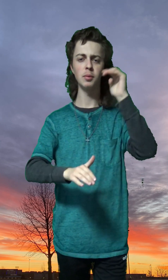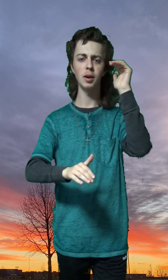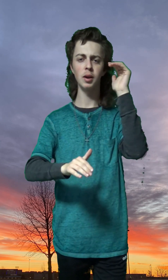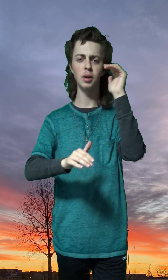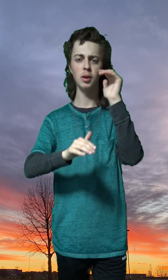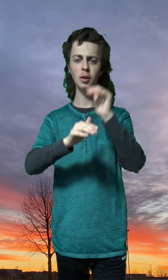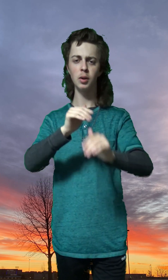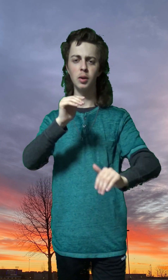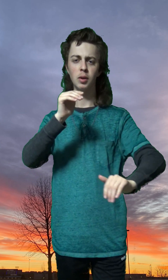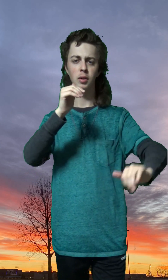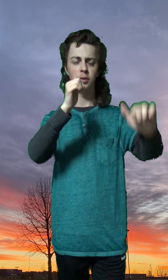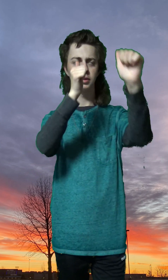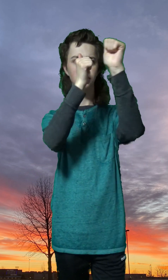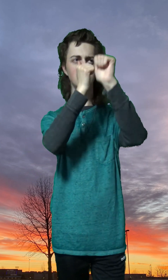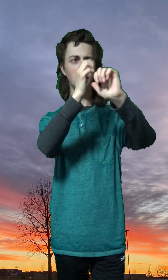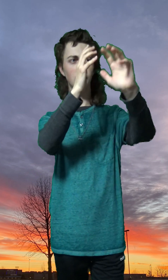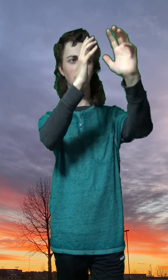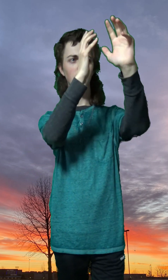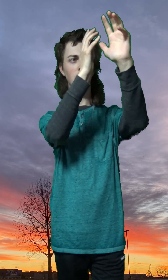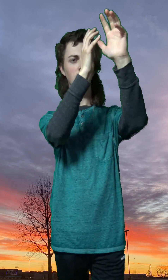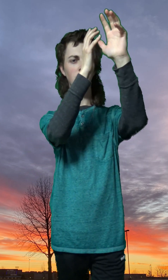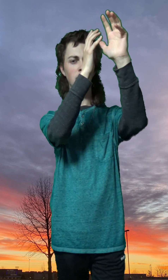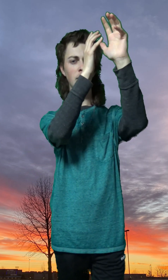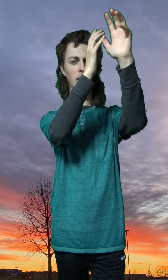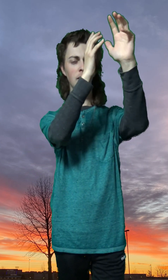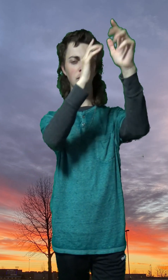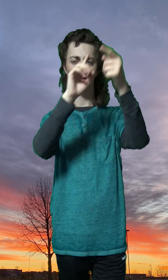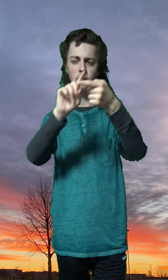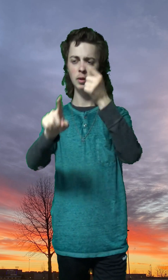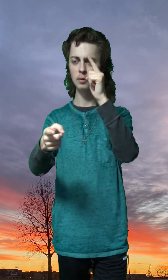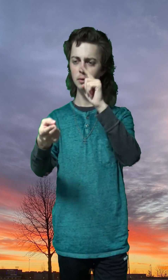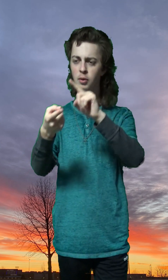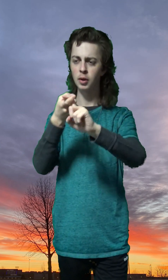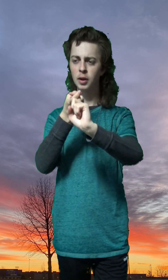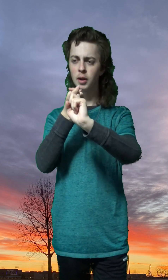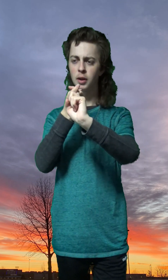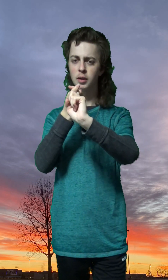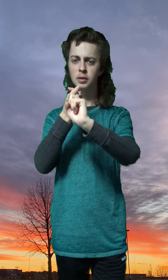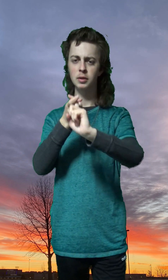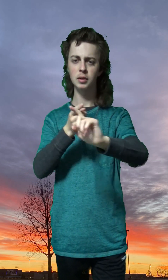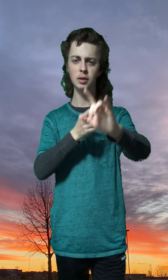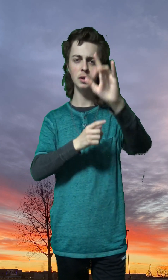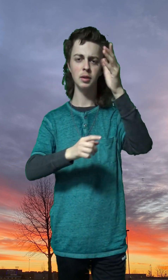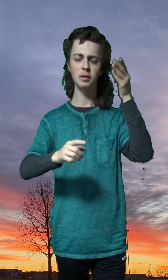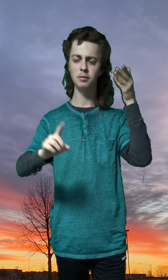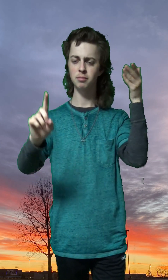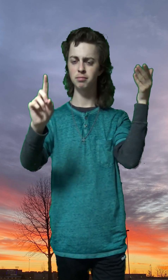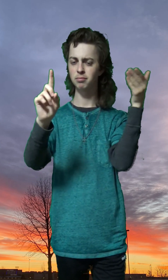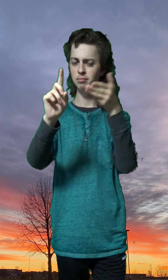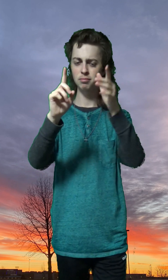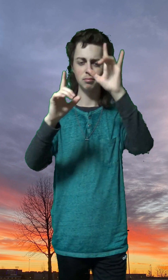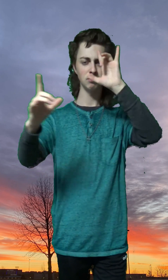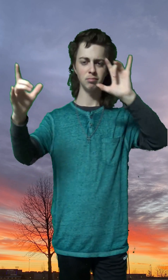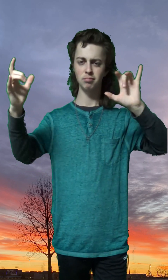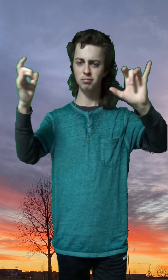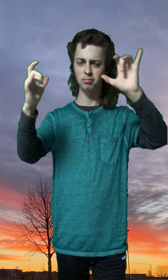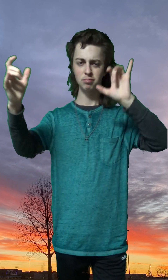my heart, father and friend Then to the